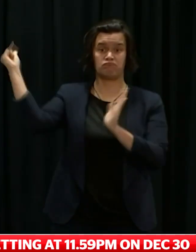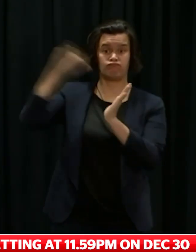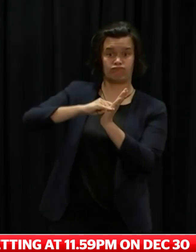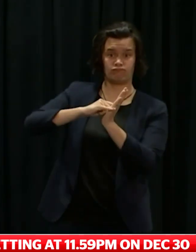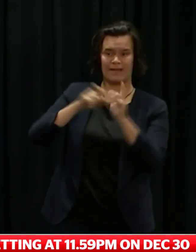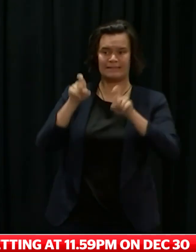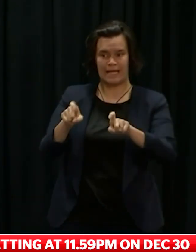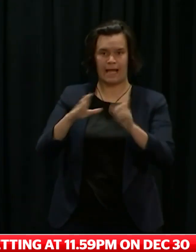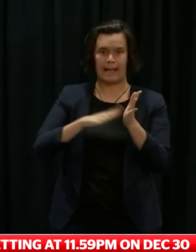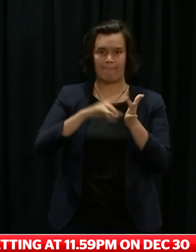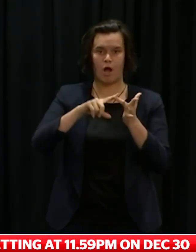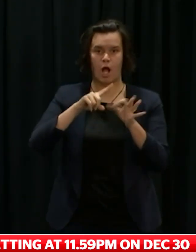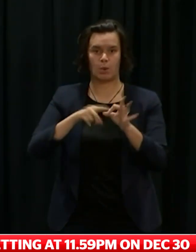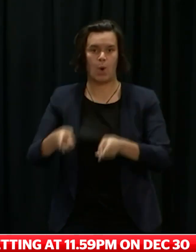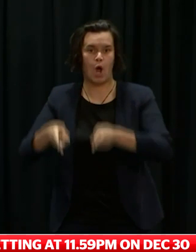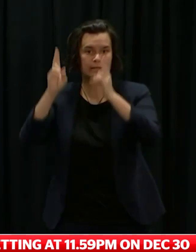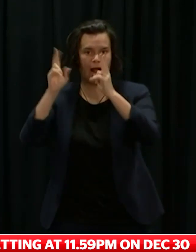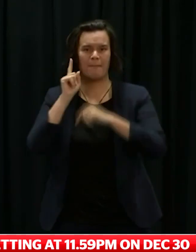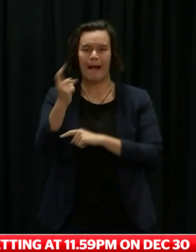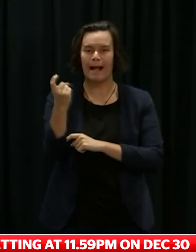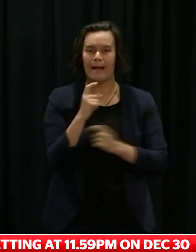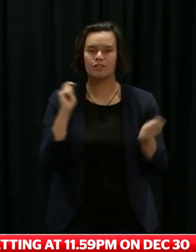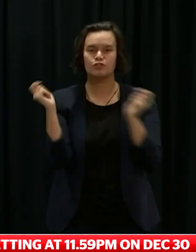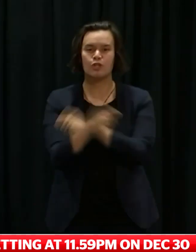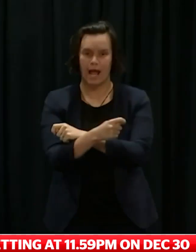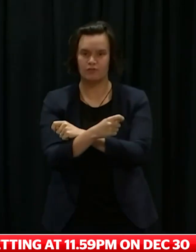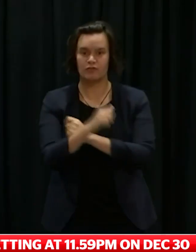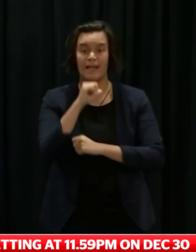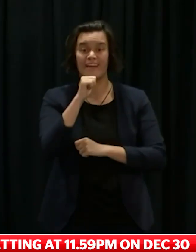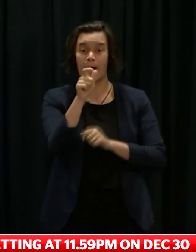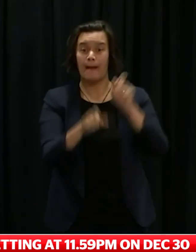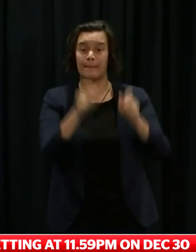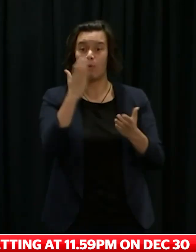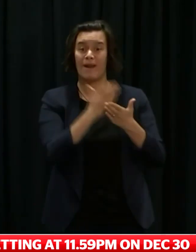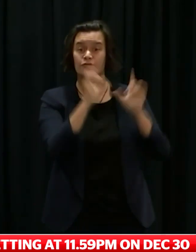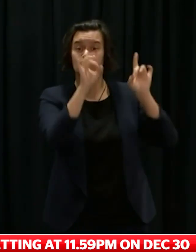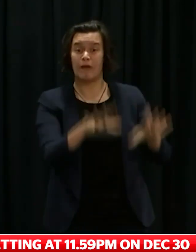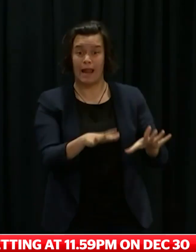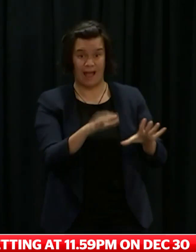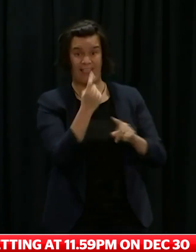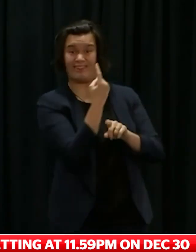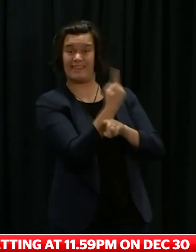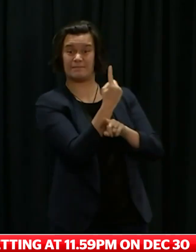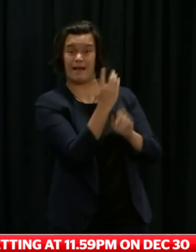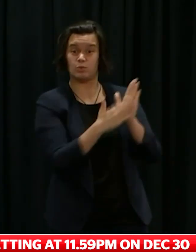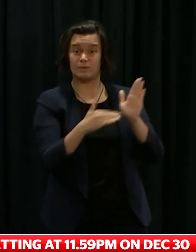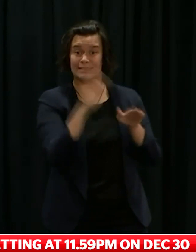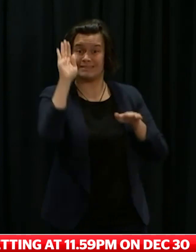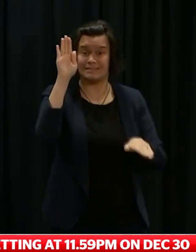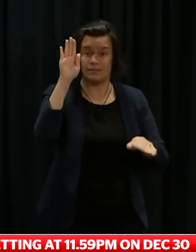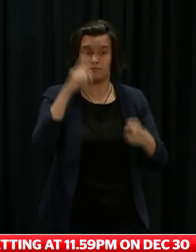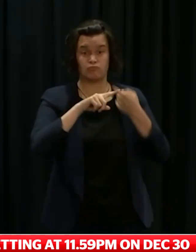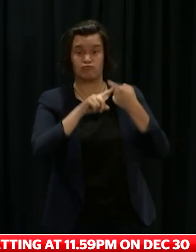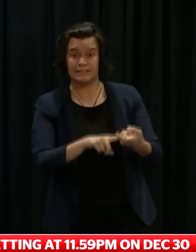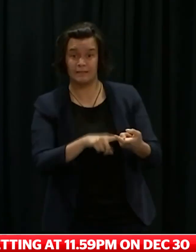January, when New Zealand residents and citizens in Australia are able to travel home, and instead of going into MIQ, will be able to isolate at